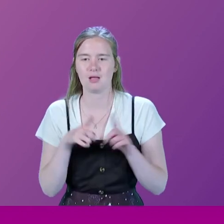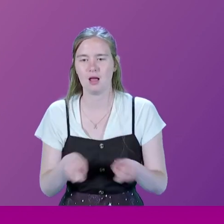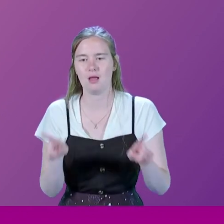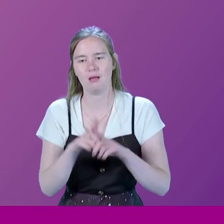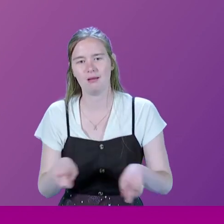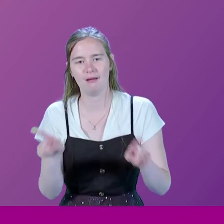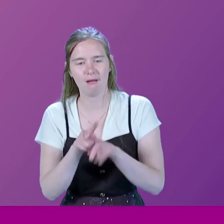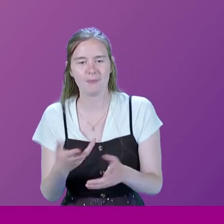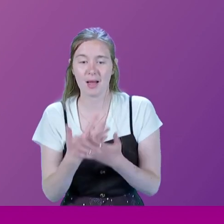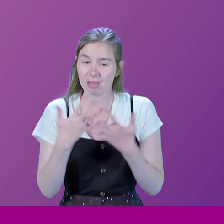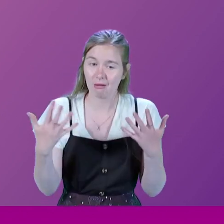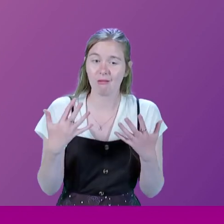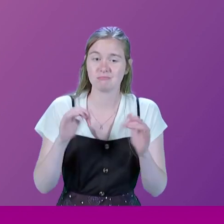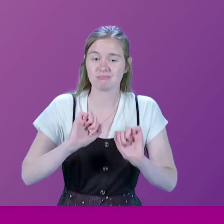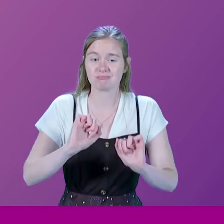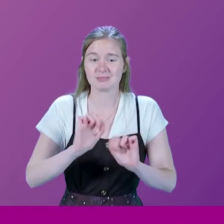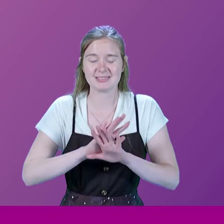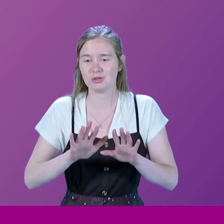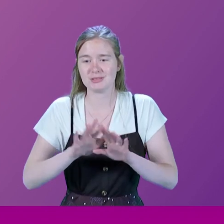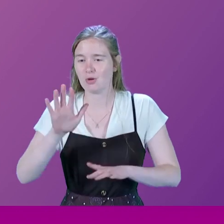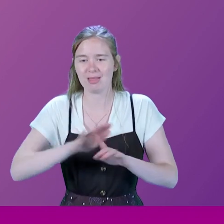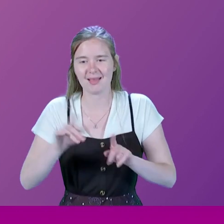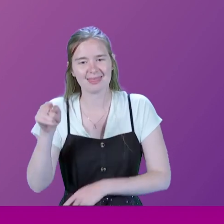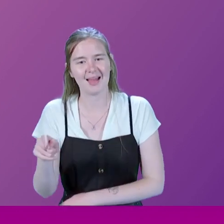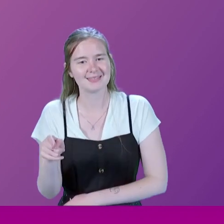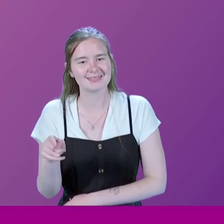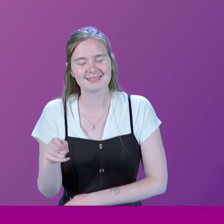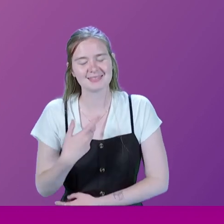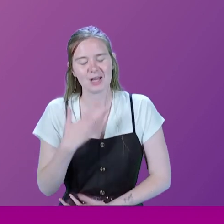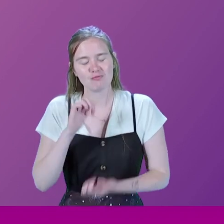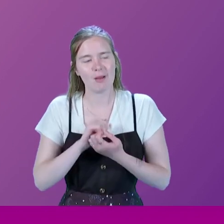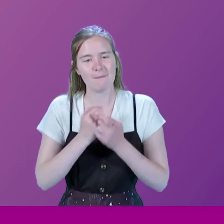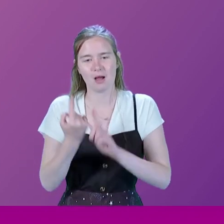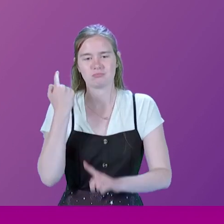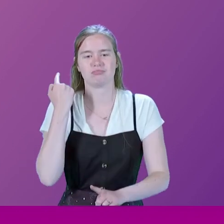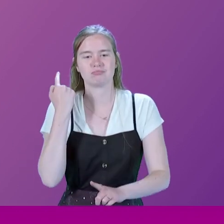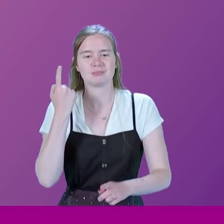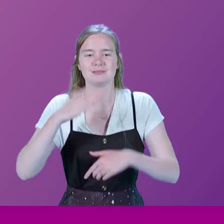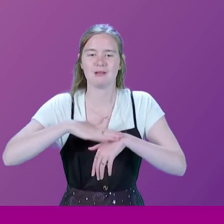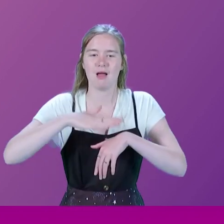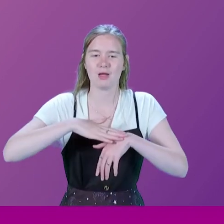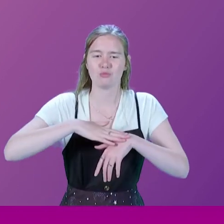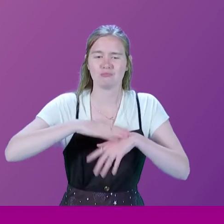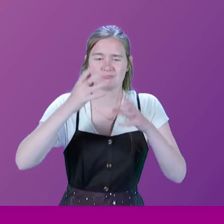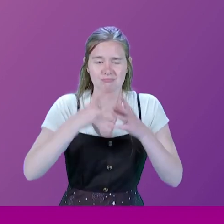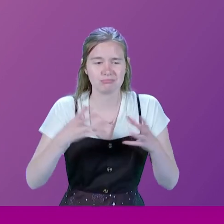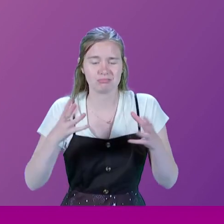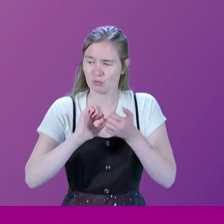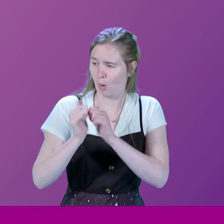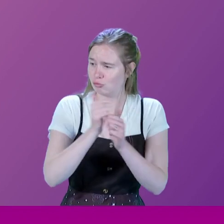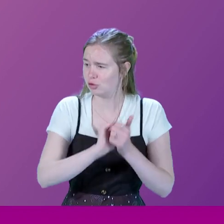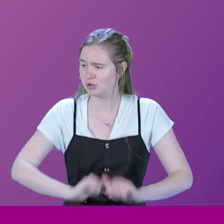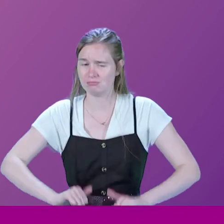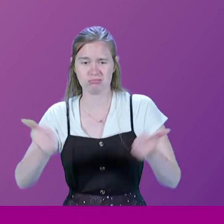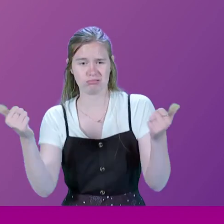And, actually, a lot of it isn't like that. I mean, I remember, you know, periods of substantial cooperation